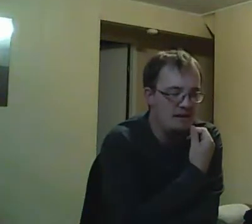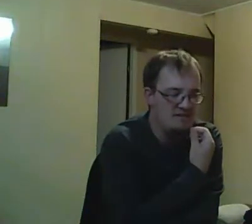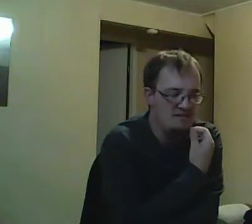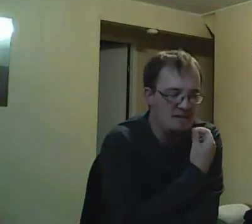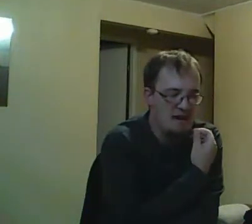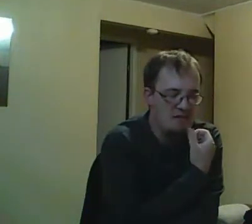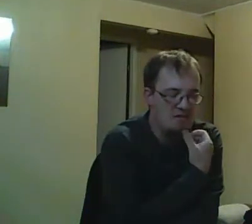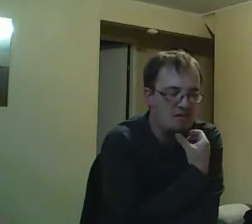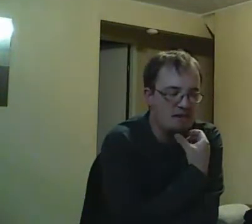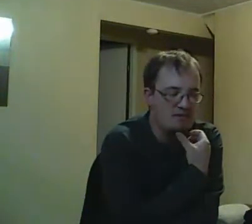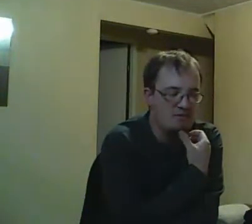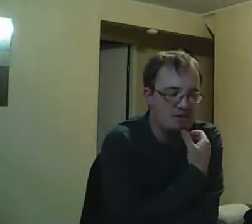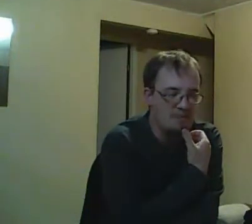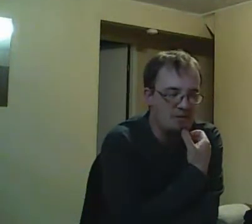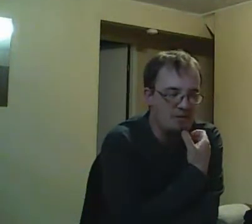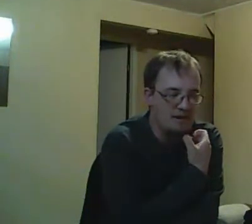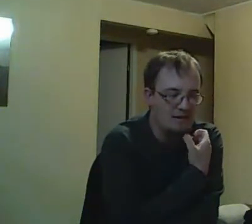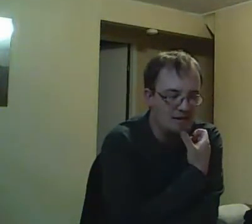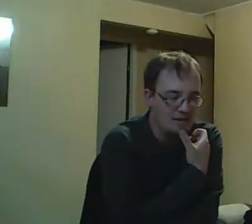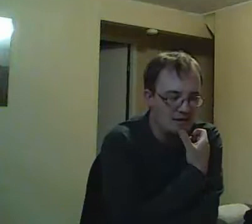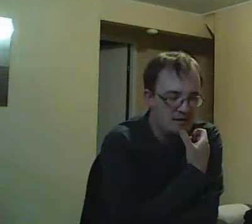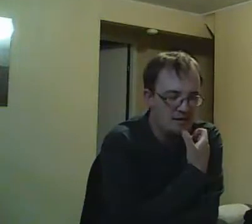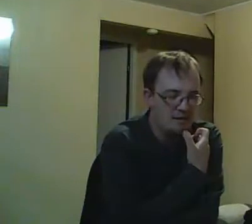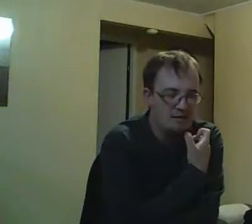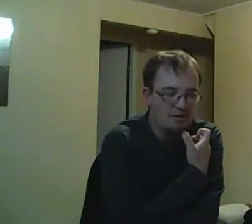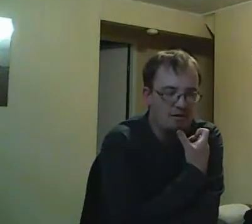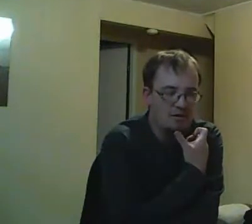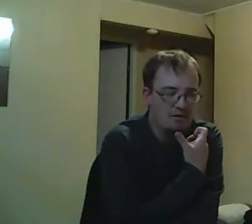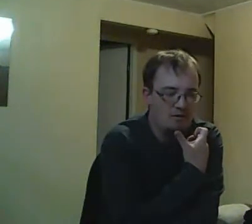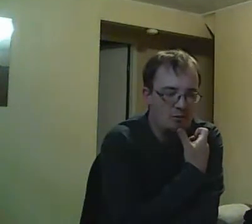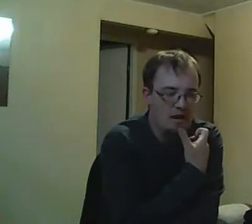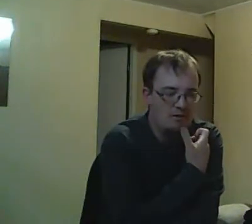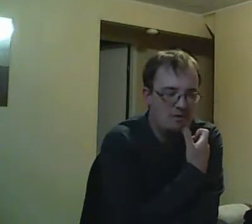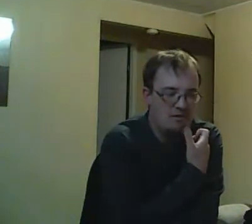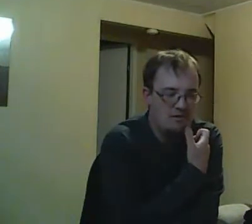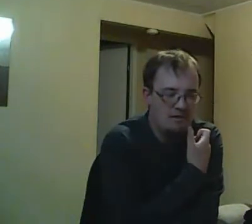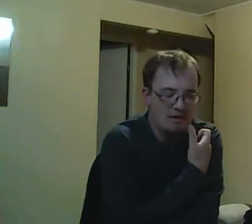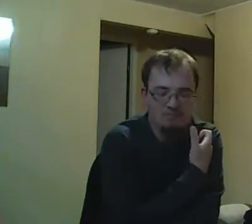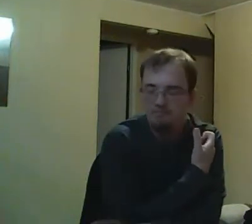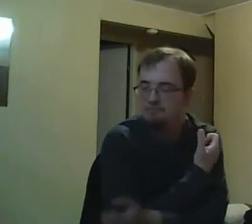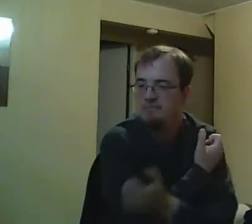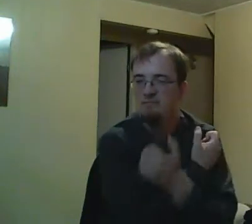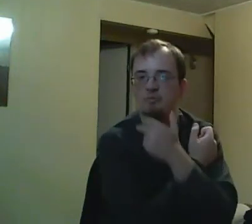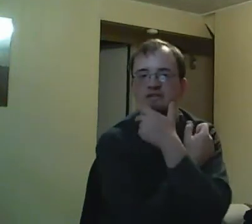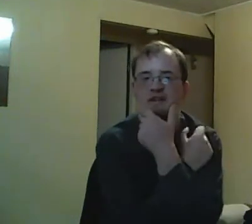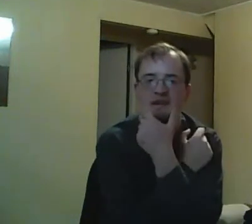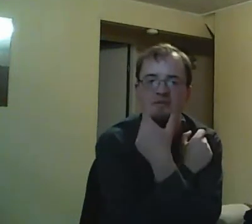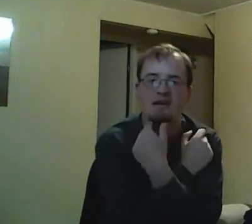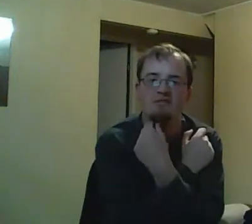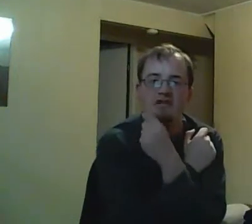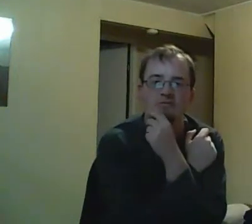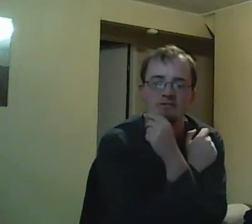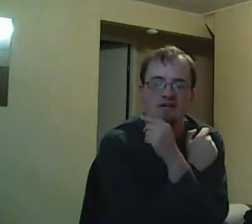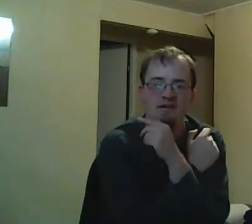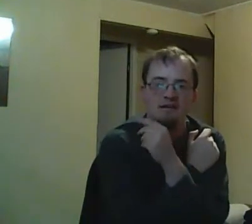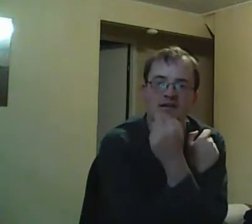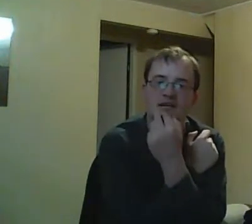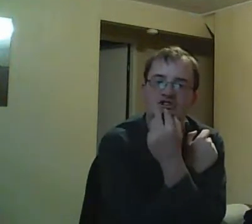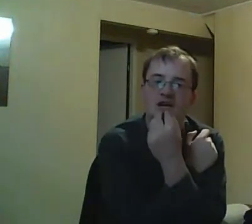Unfortunately, what they don't see is that Rick now realizes now that someone's playing him 20-way round. And, of course,